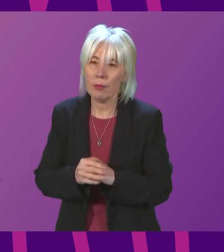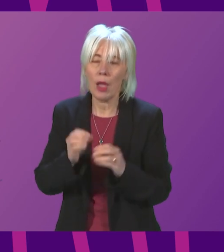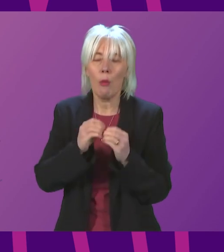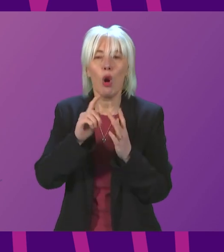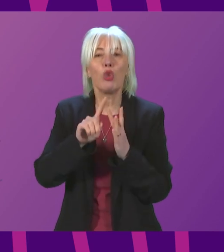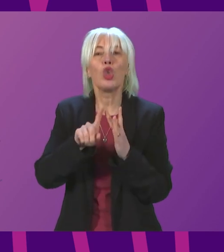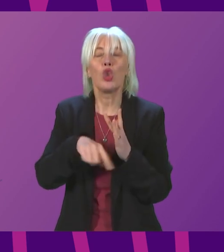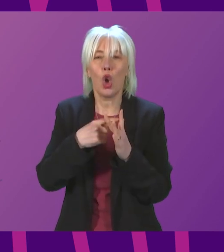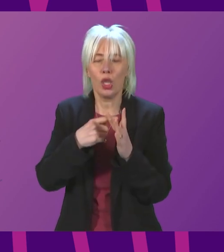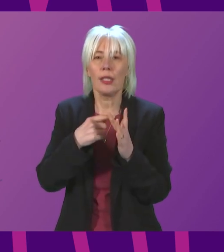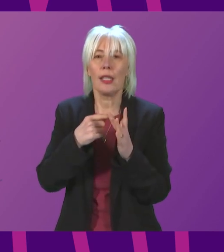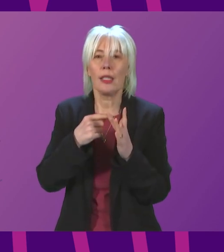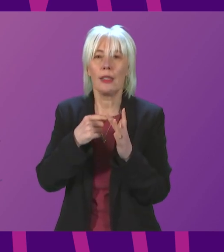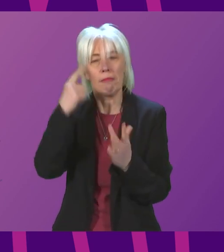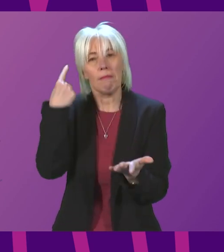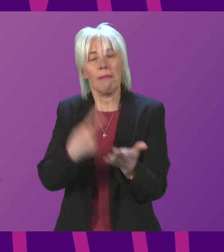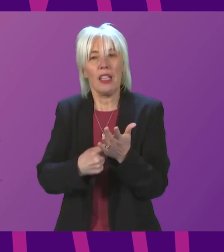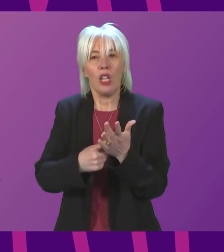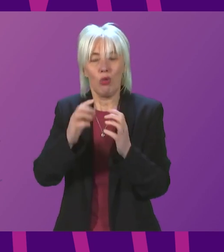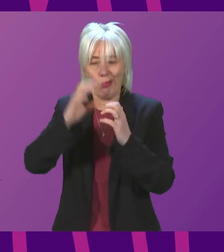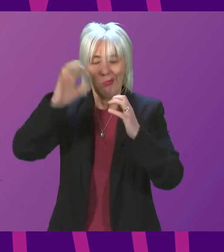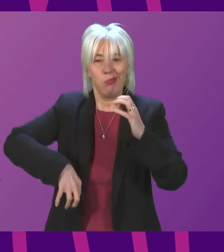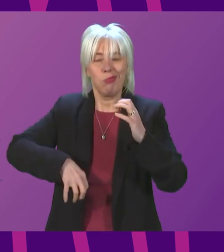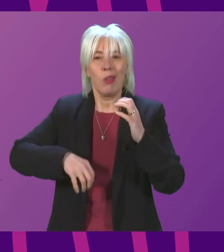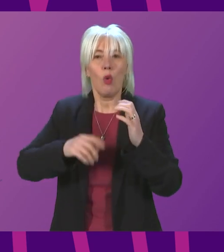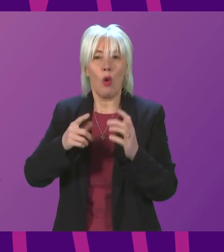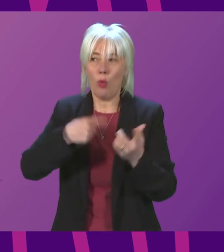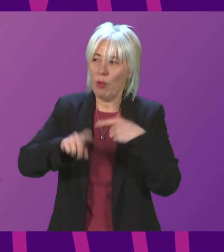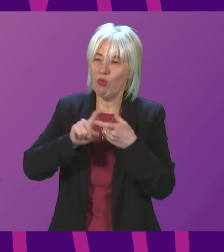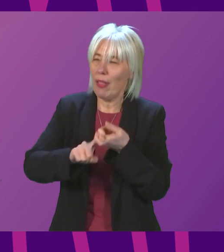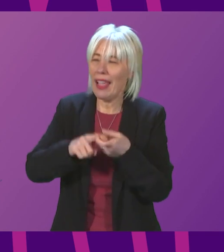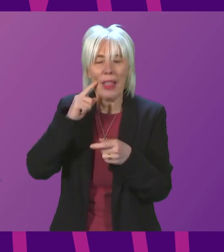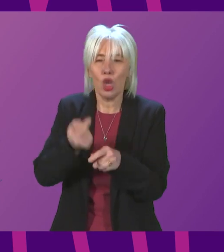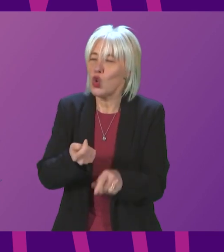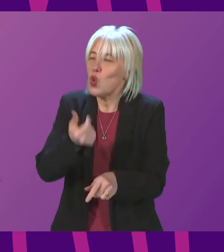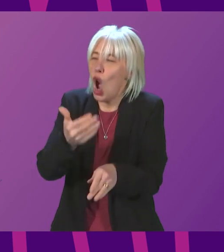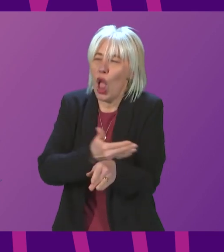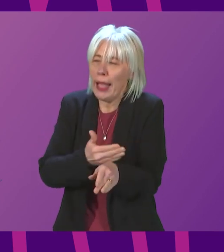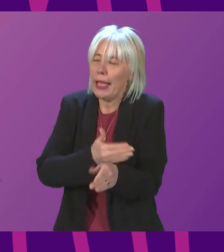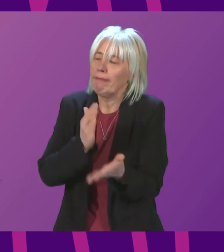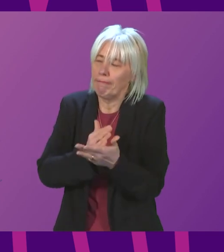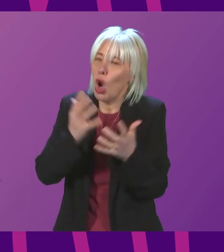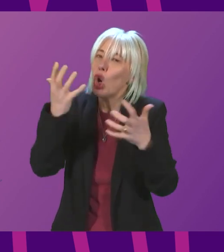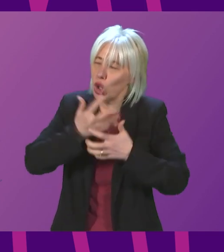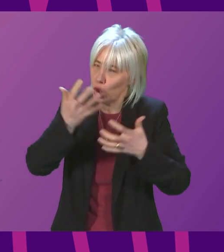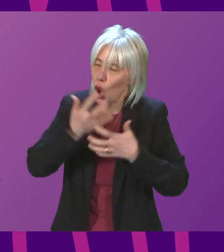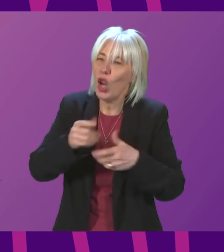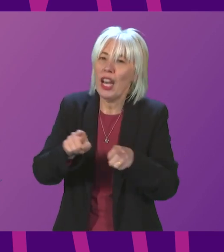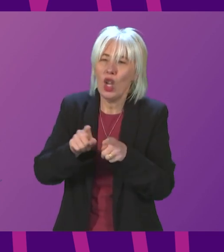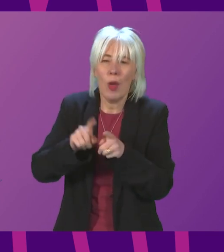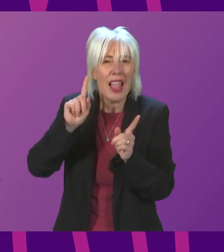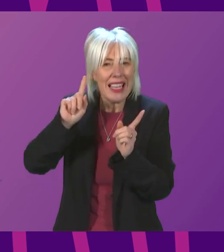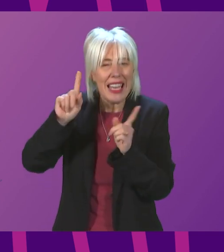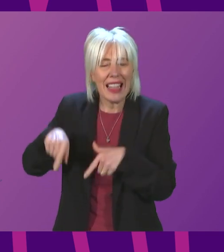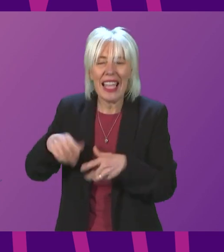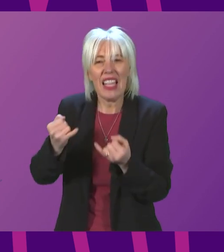infrastructure we rely on to keep COVID under control is premature, incredibly concerning, and that it neglects and fails